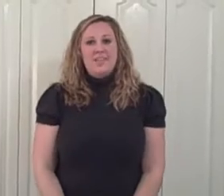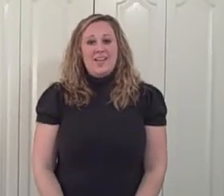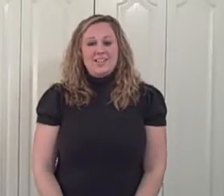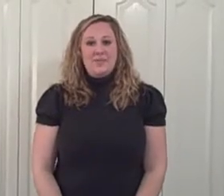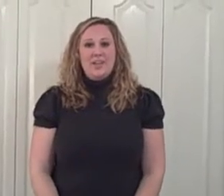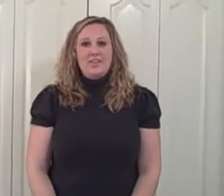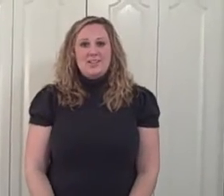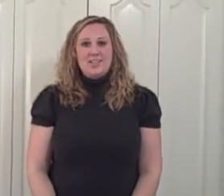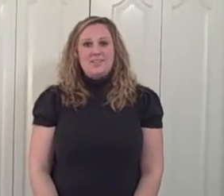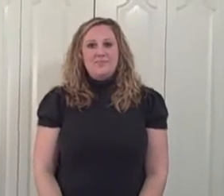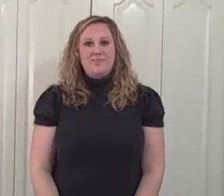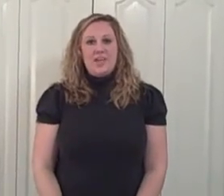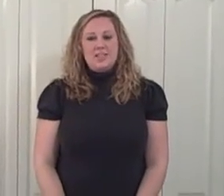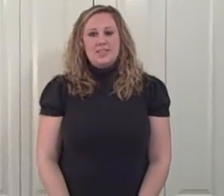And that's it for the end of this lesson. Thanks.